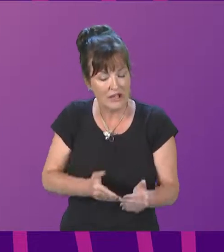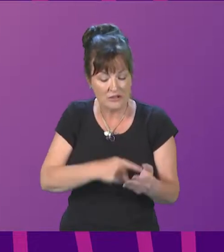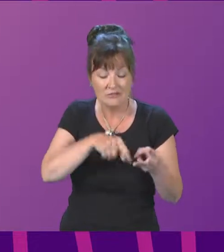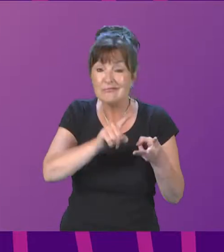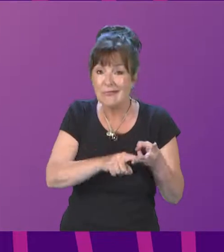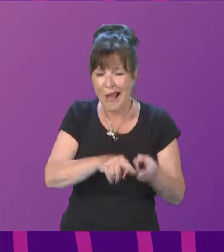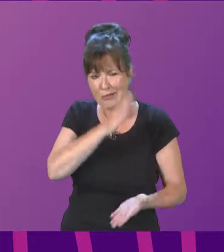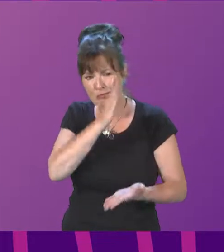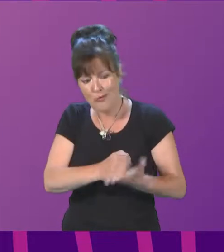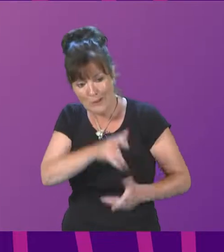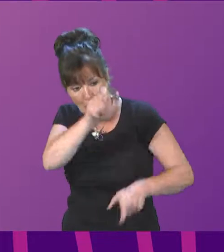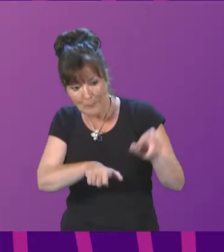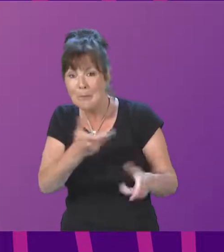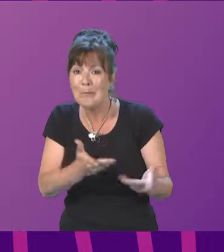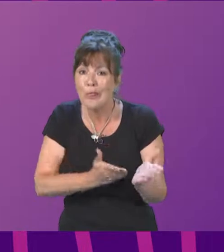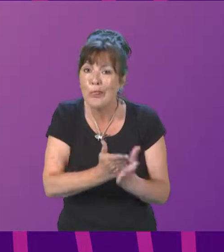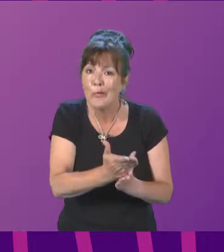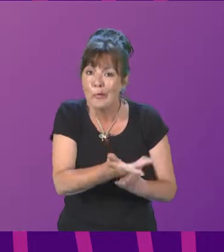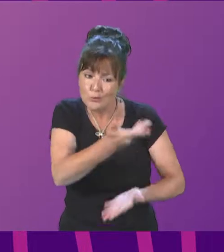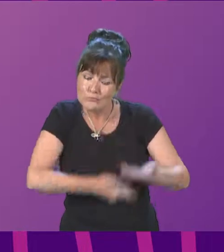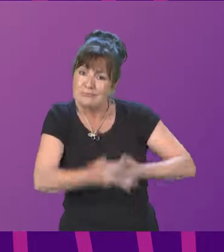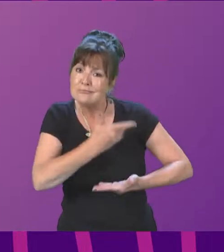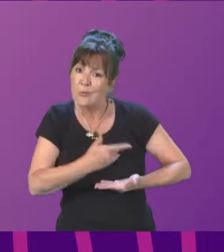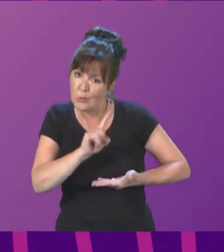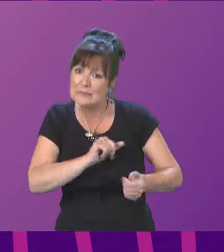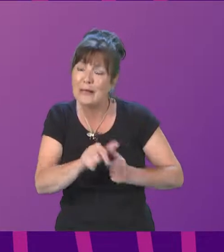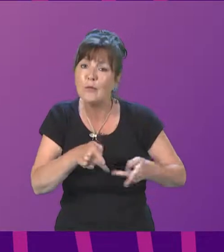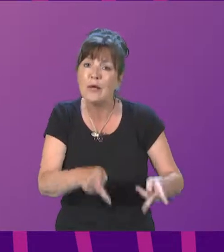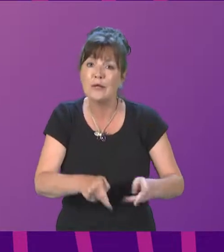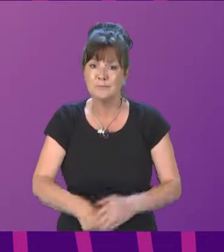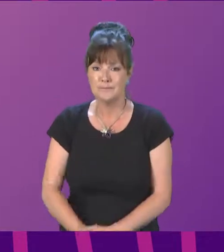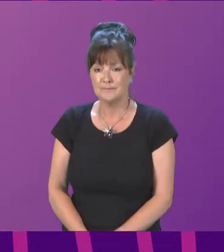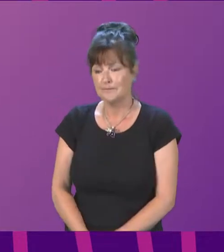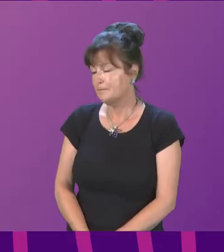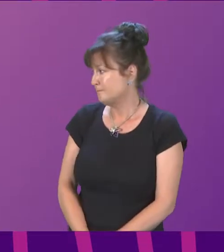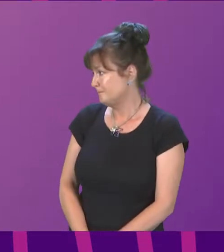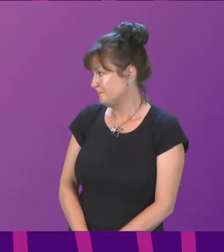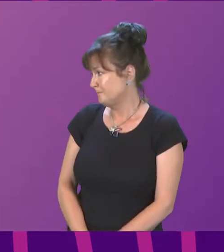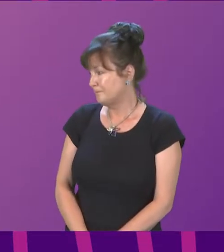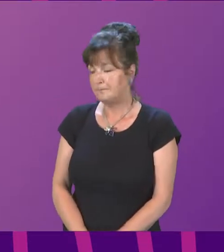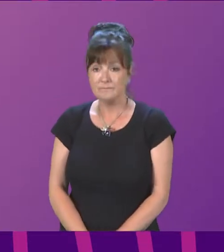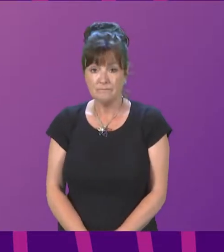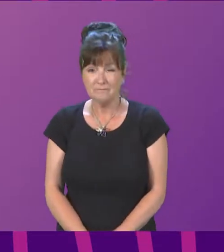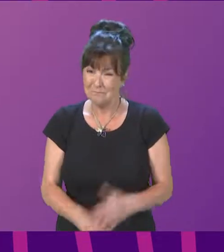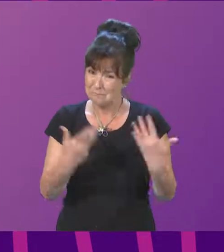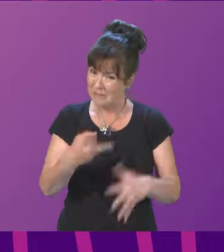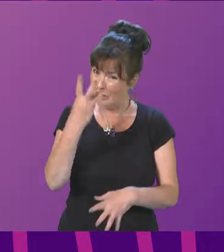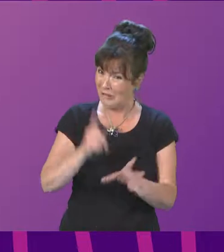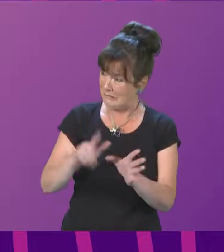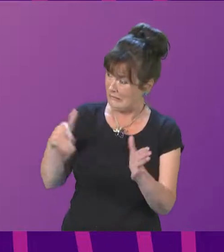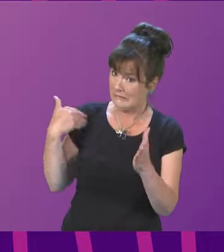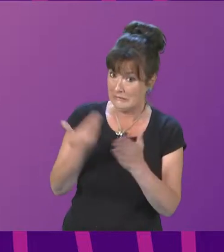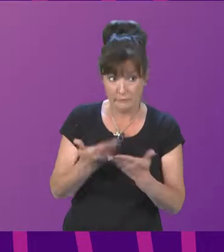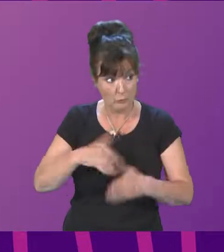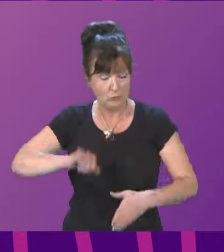our lived and living experience. Clare Baker. Thank you. It is three years since the Scottish Government announced a public